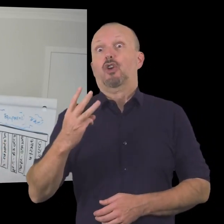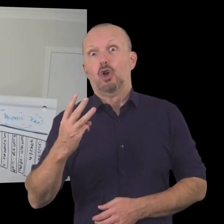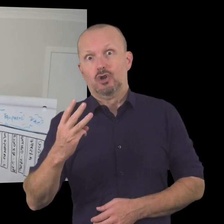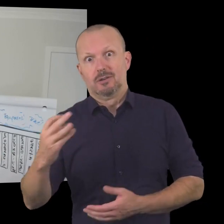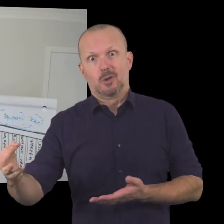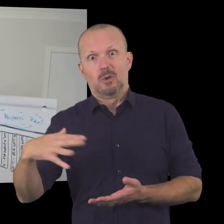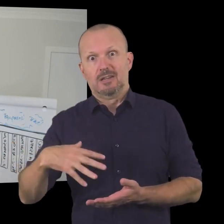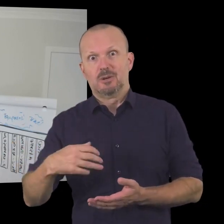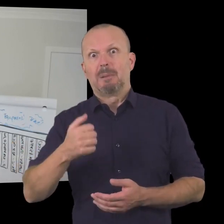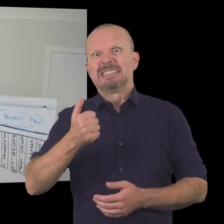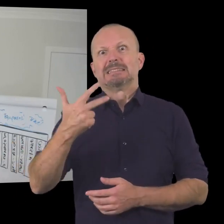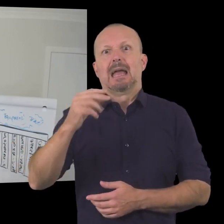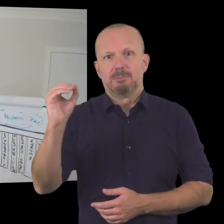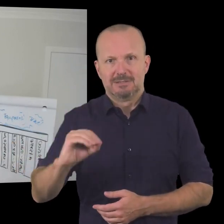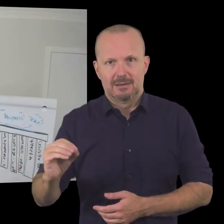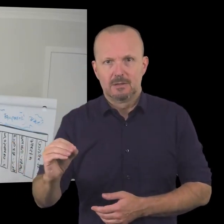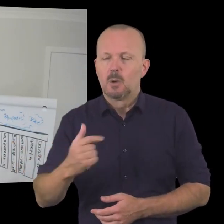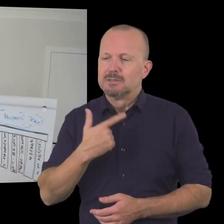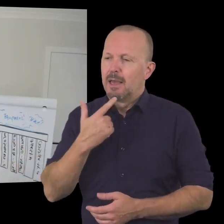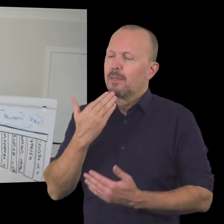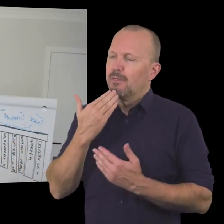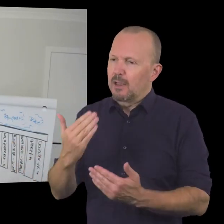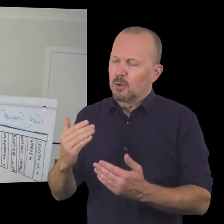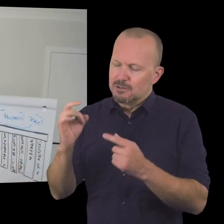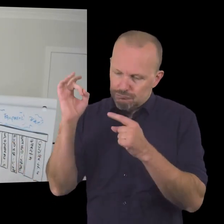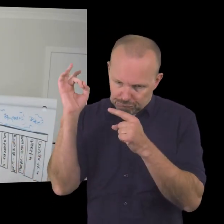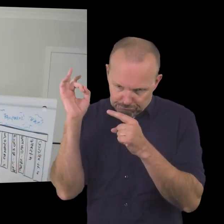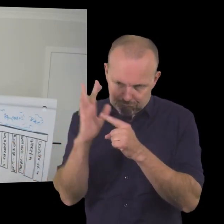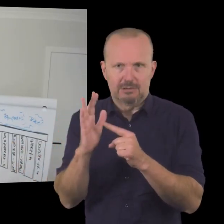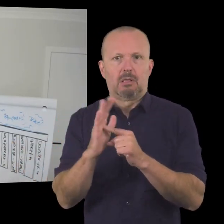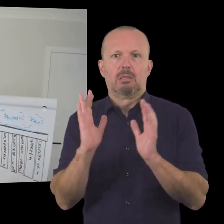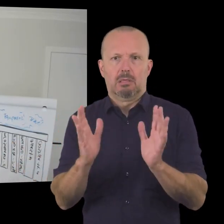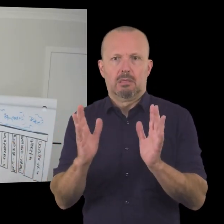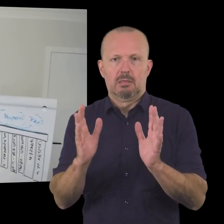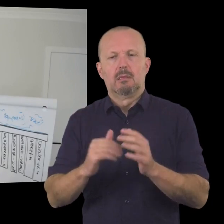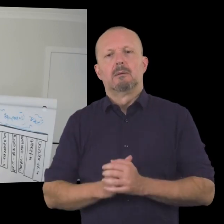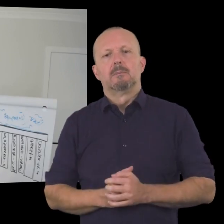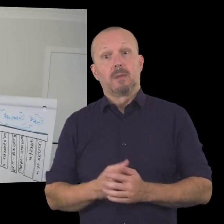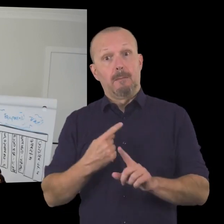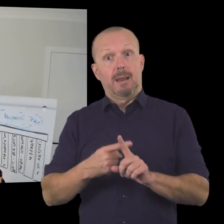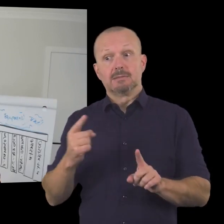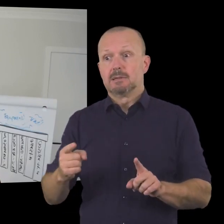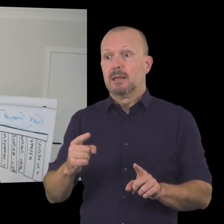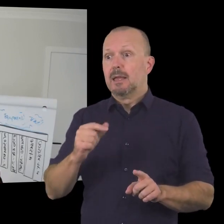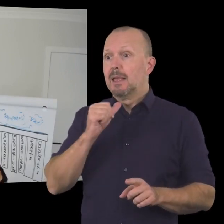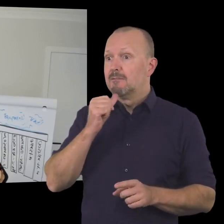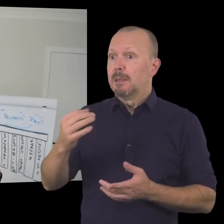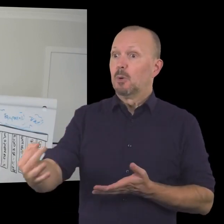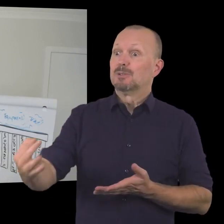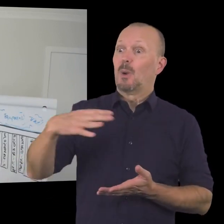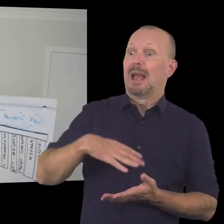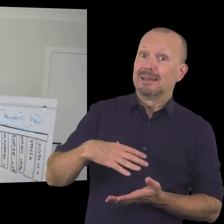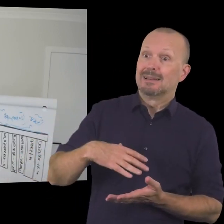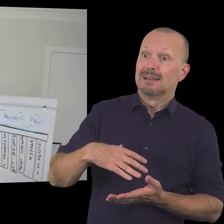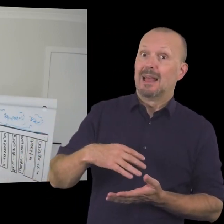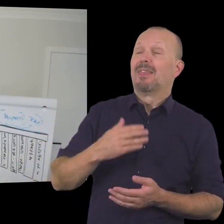donation by something like 68 percent so saying thank you is vitally important uh and there's also interesting statistics around